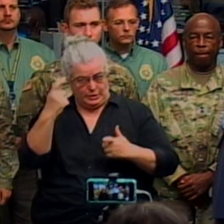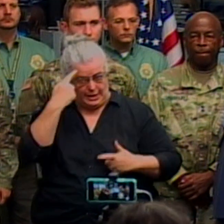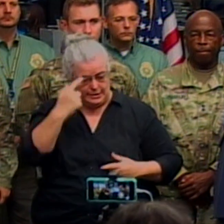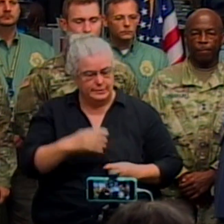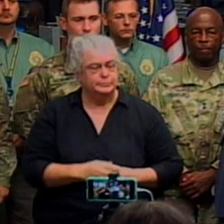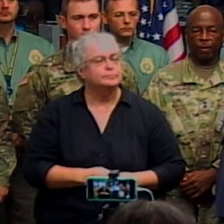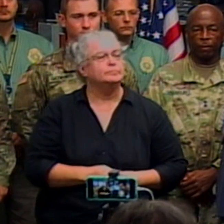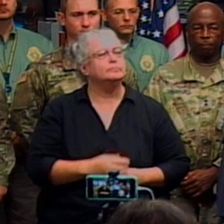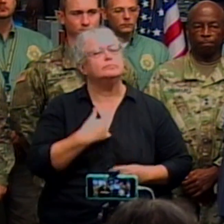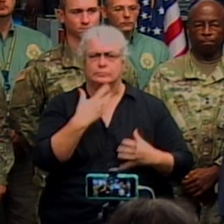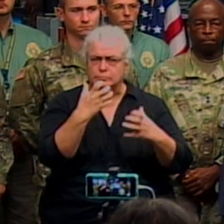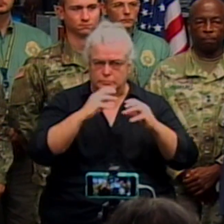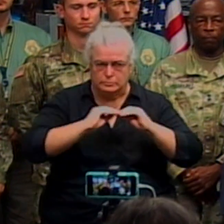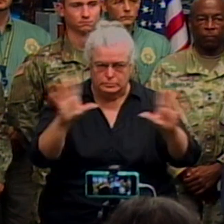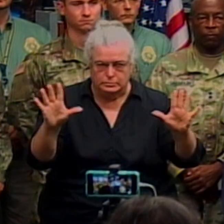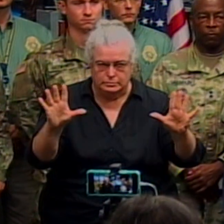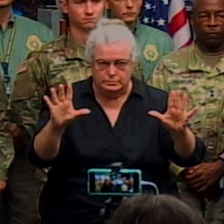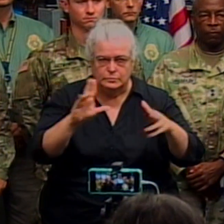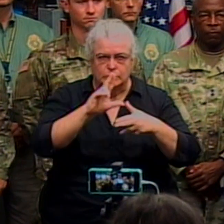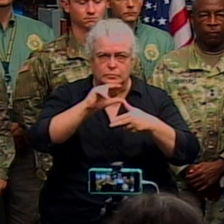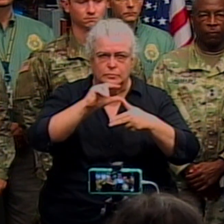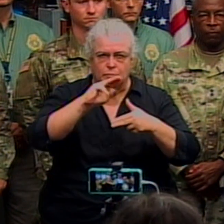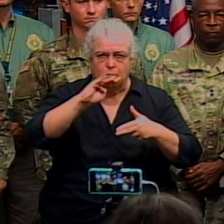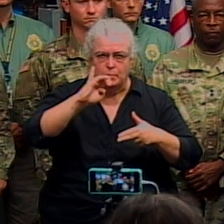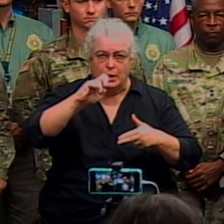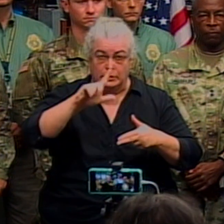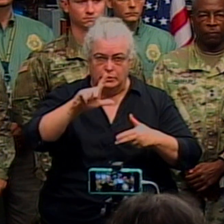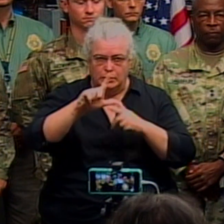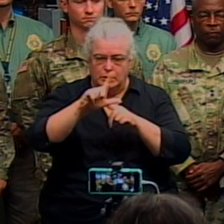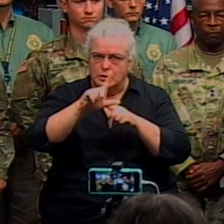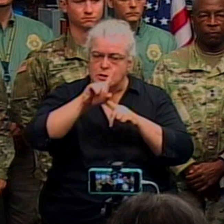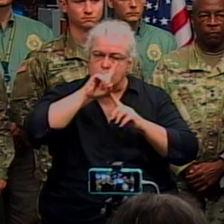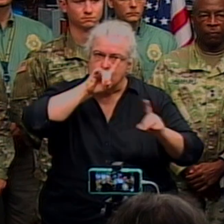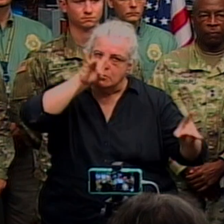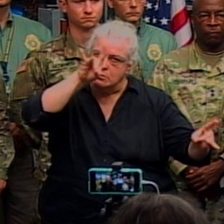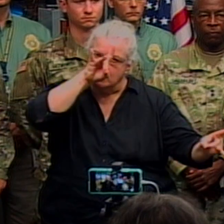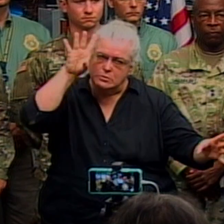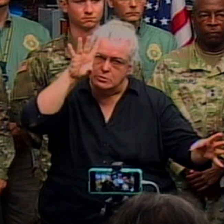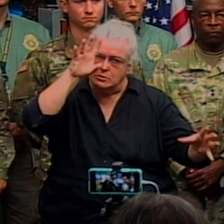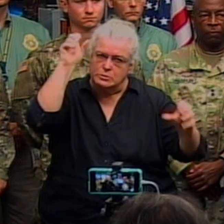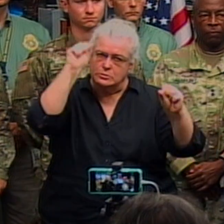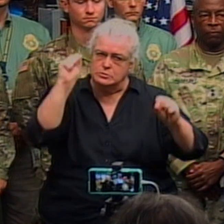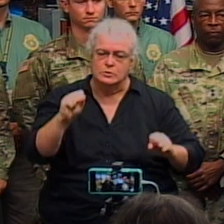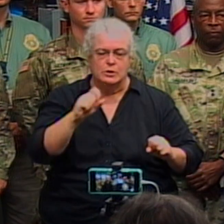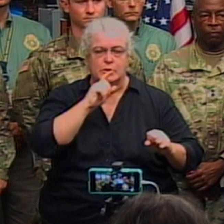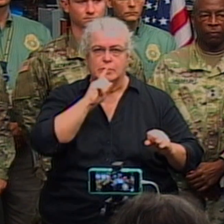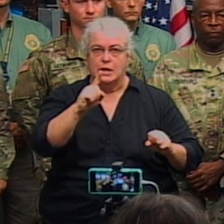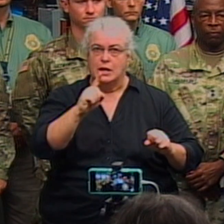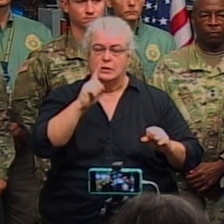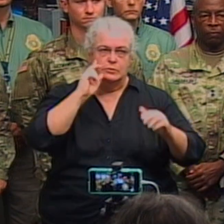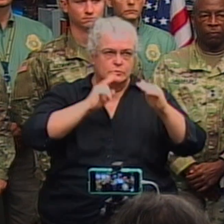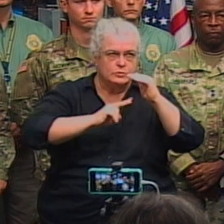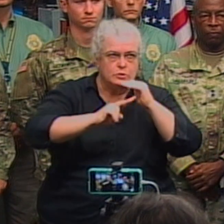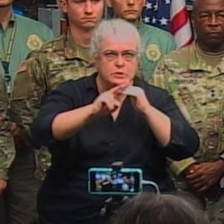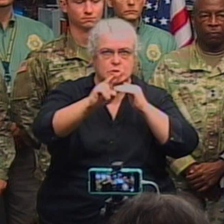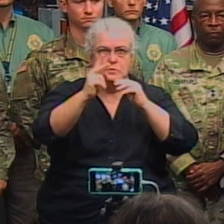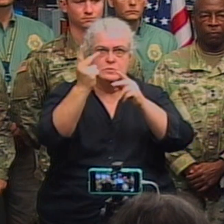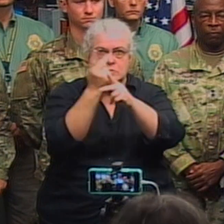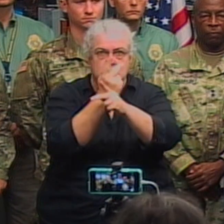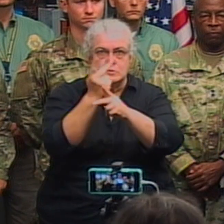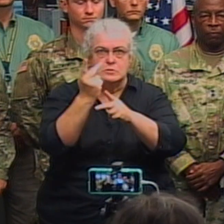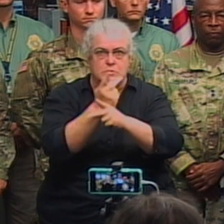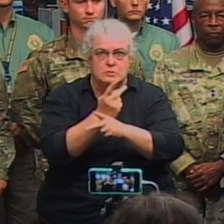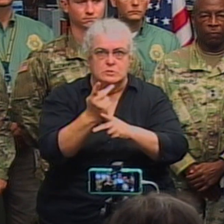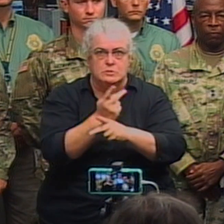Let me be clear, Hurricane Michael is a monstrous storm and the forecast keeps getting more dangerous and we are now just 12 hours